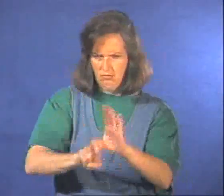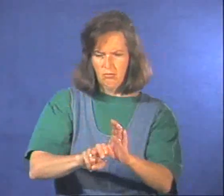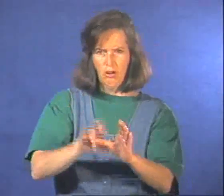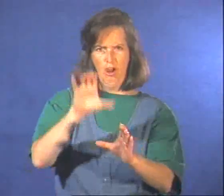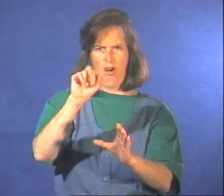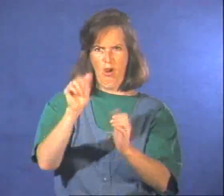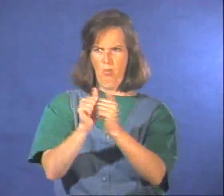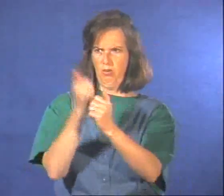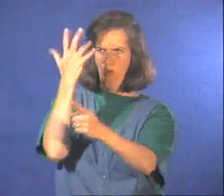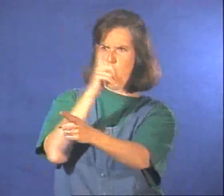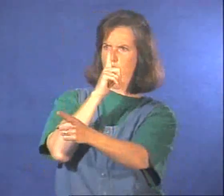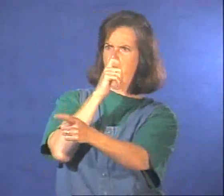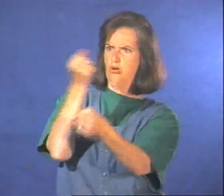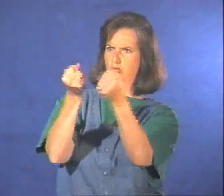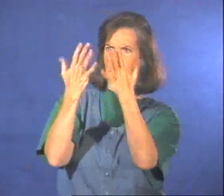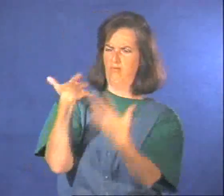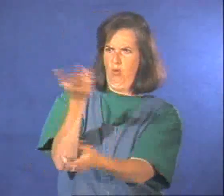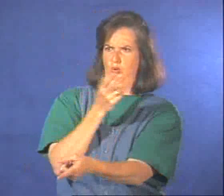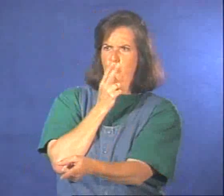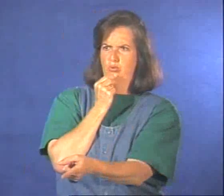Never enter a stranger's car.